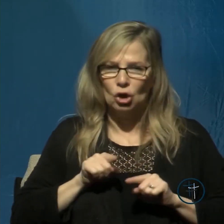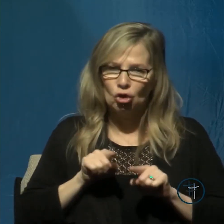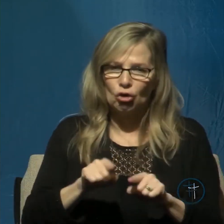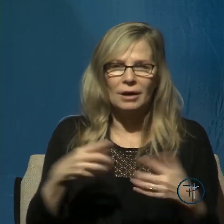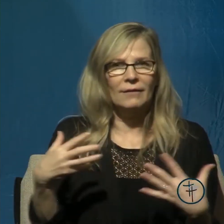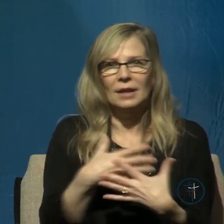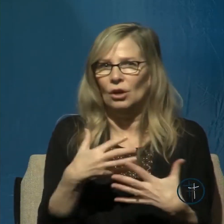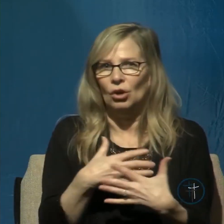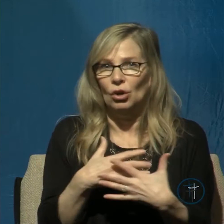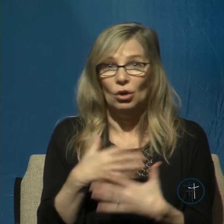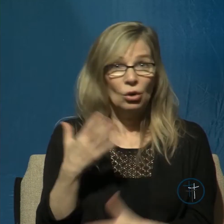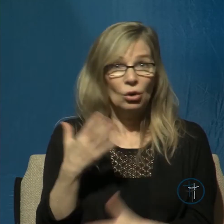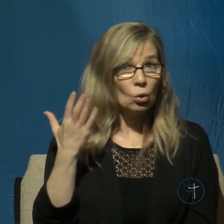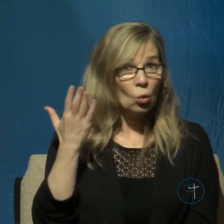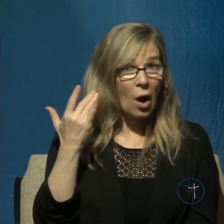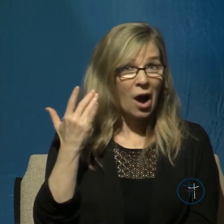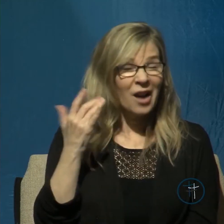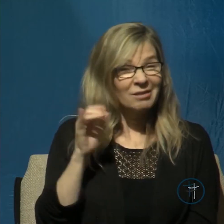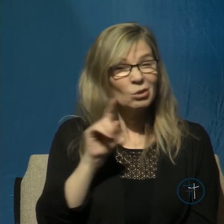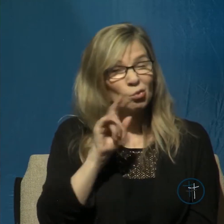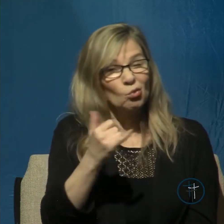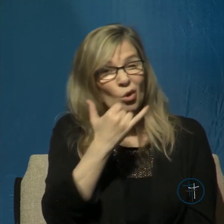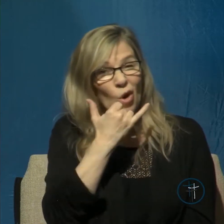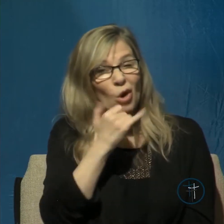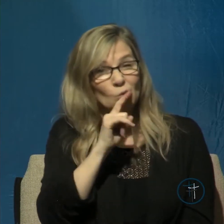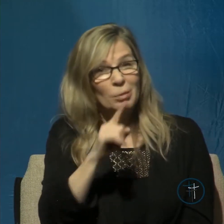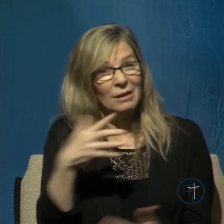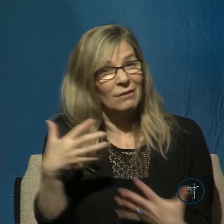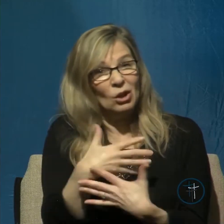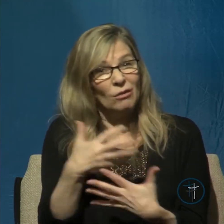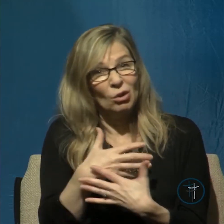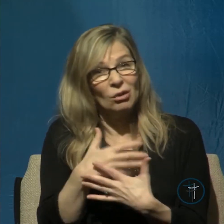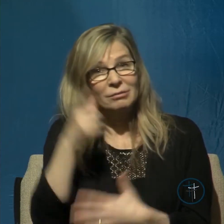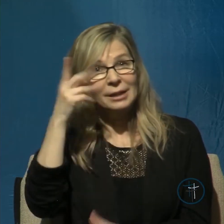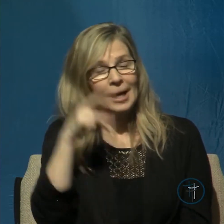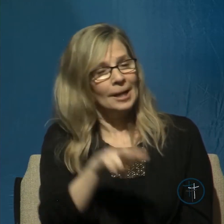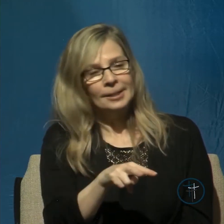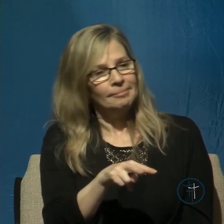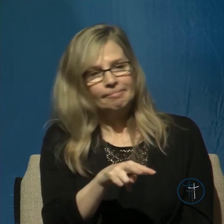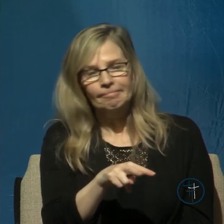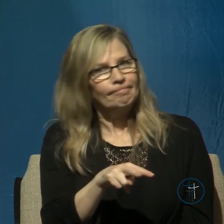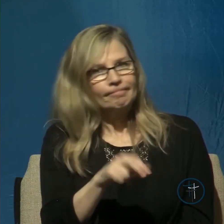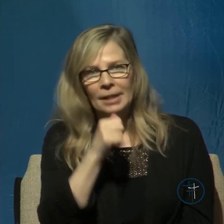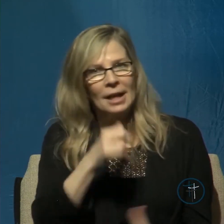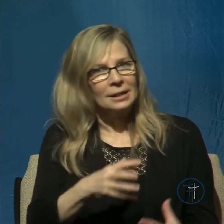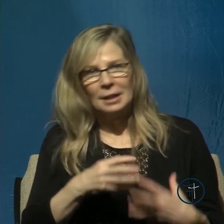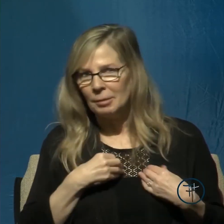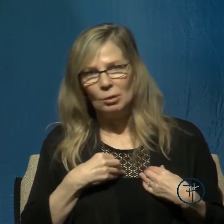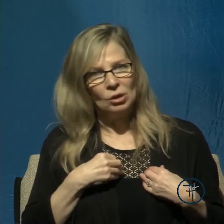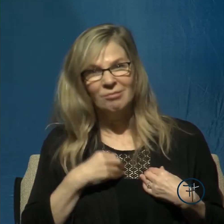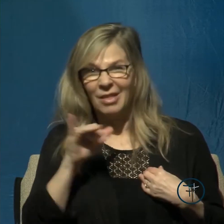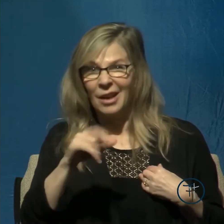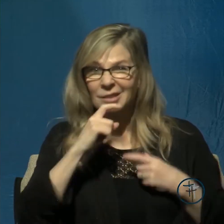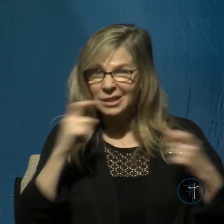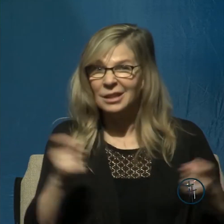Because it's wrong to be fearful. It's unacceptable. It's sinful. Jesus said, let not your heart be troubled,